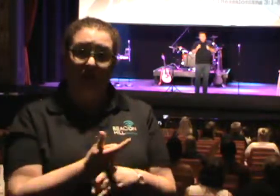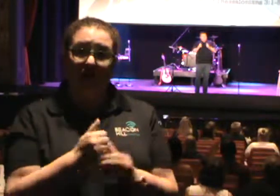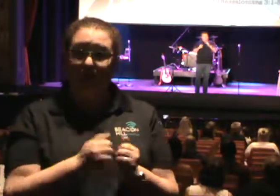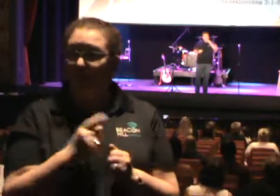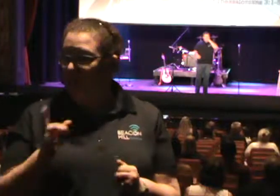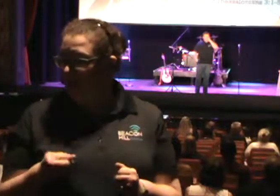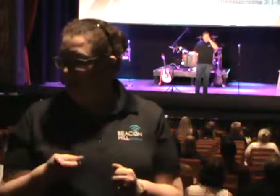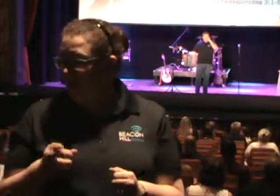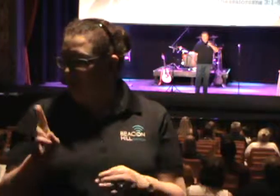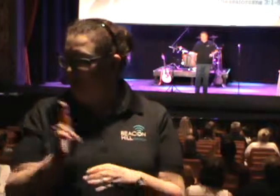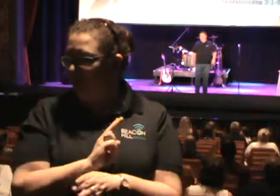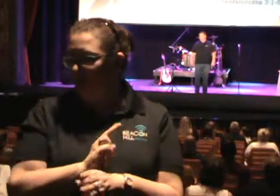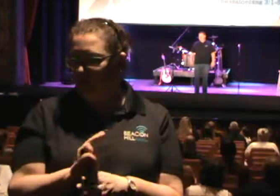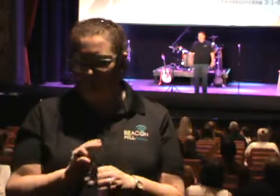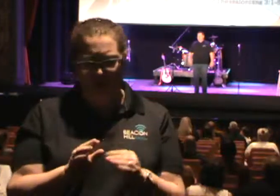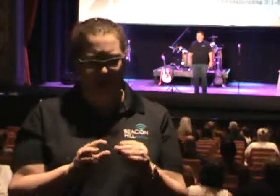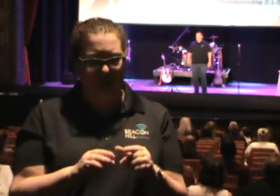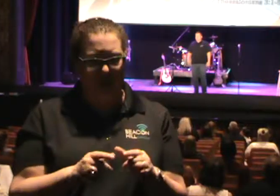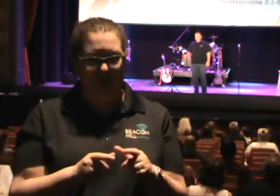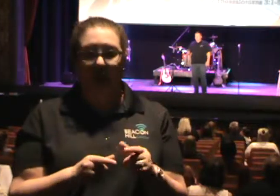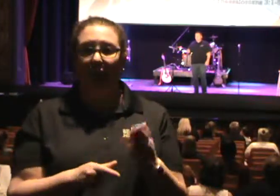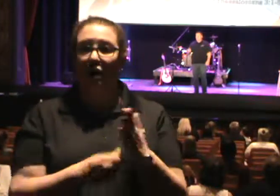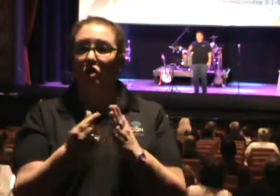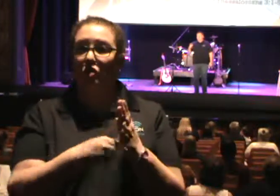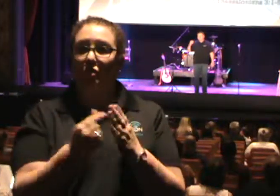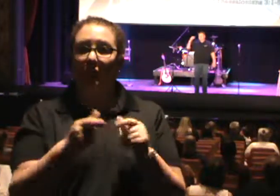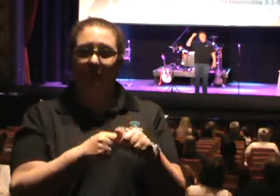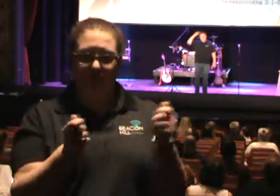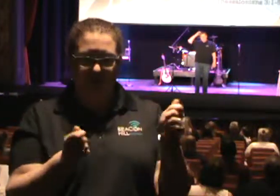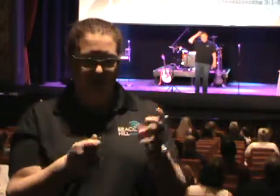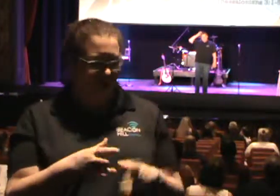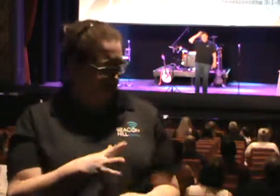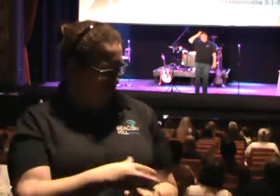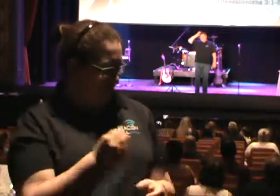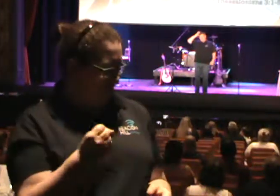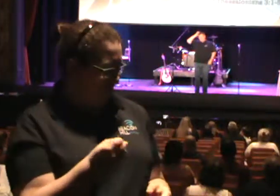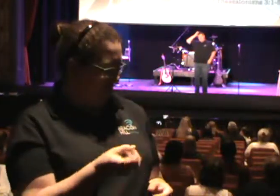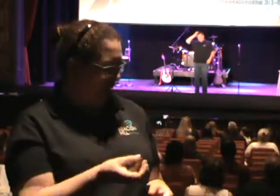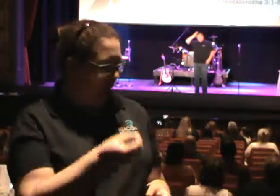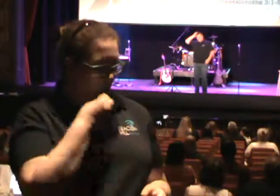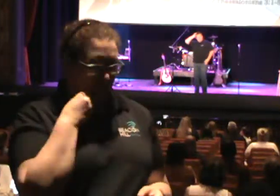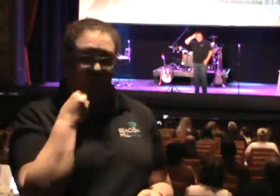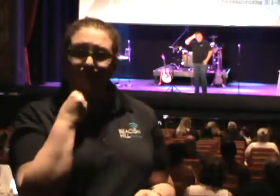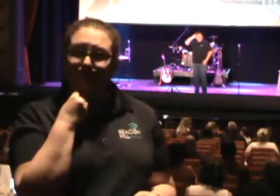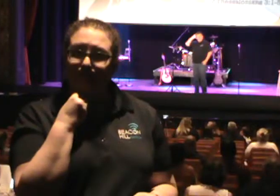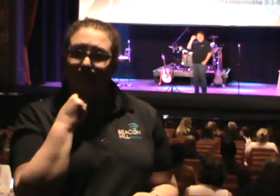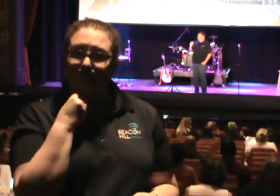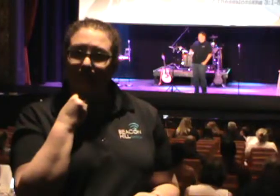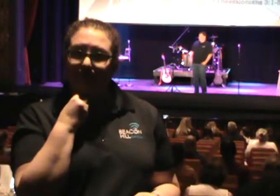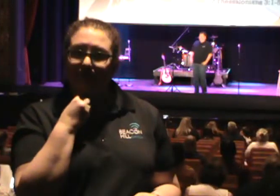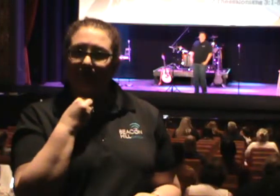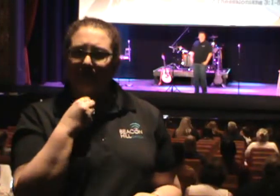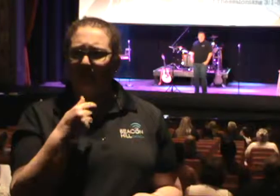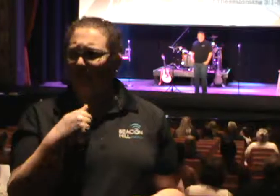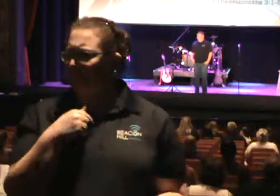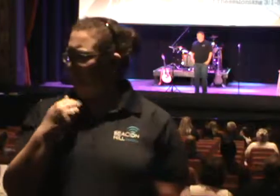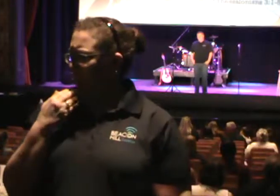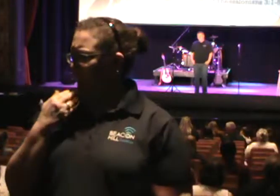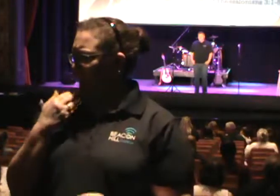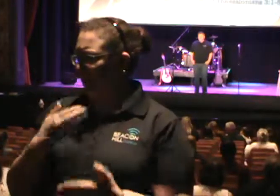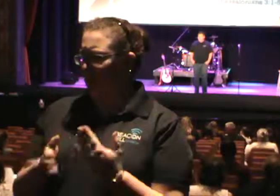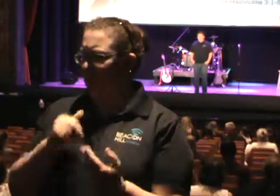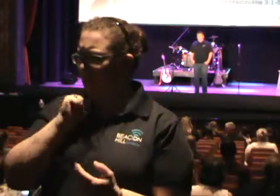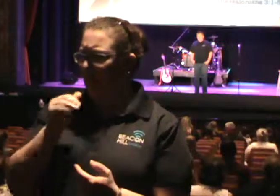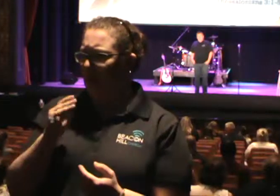And I was using these gospel tracks. And he literally took my gospel tracks and ate them. I was like, this is not going well